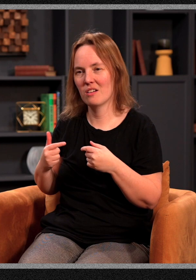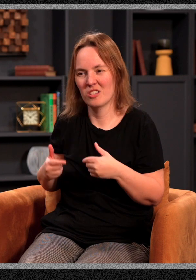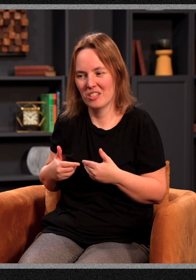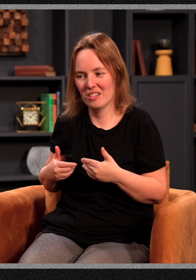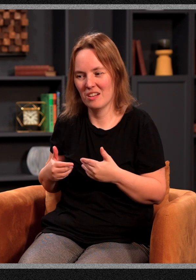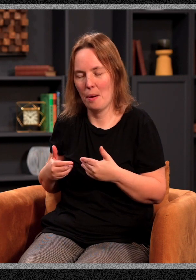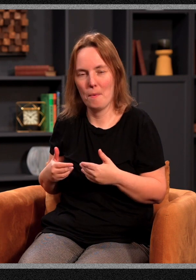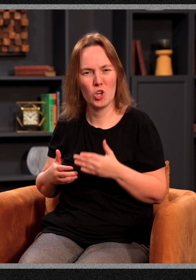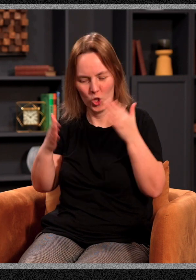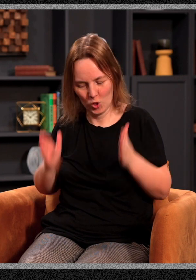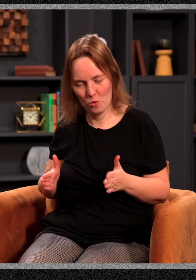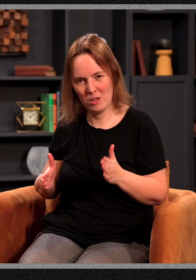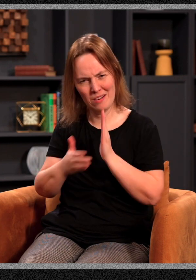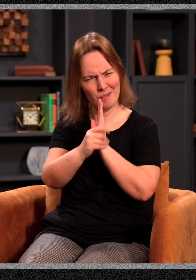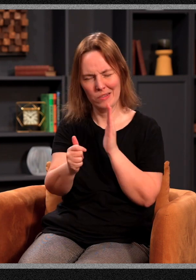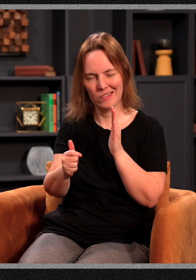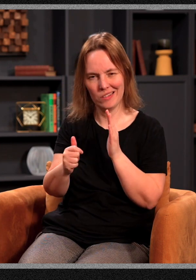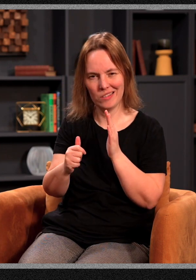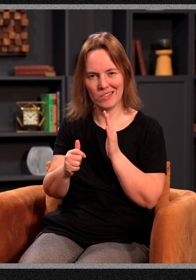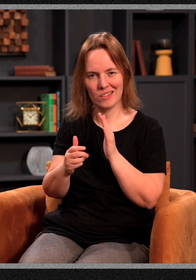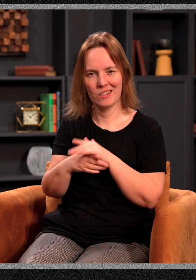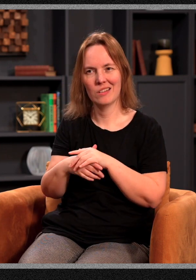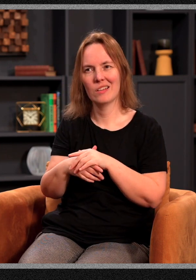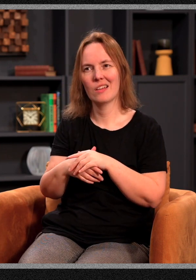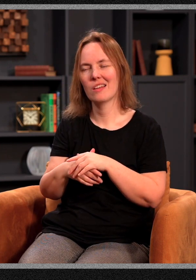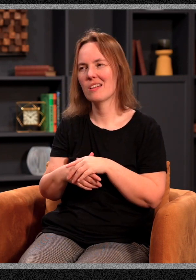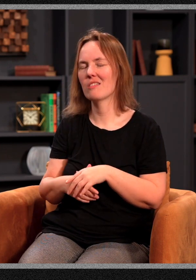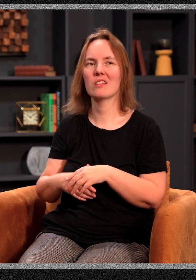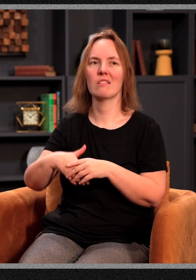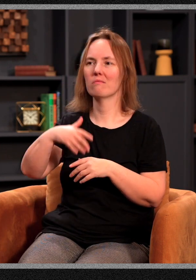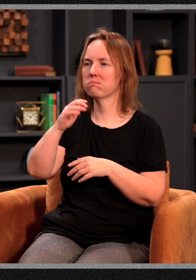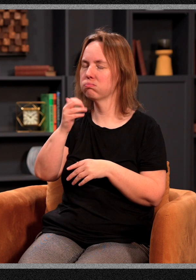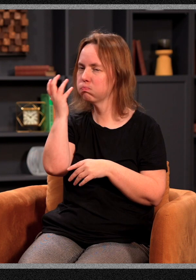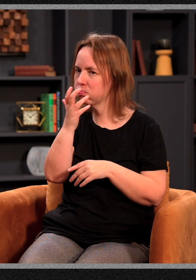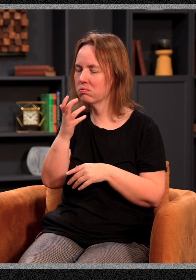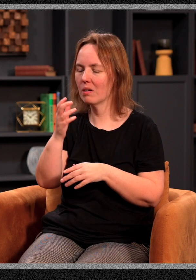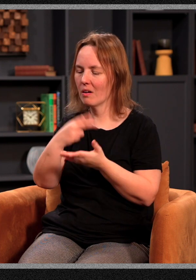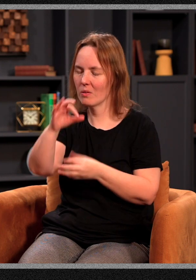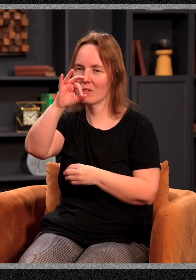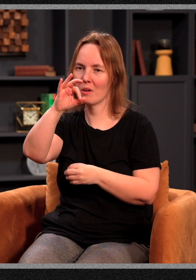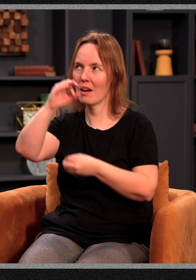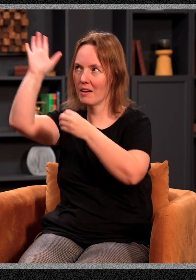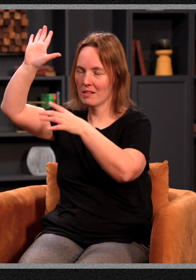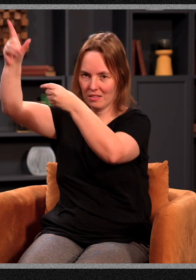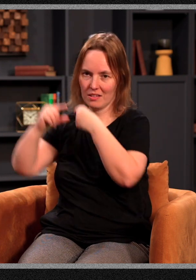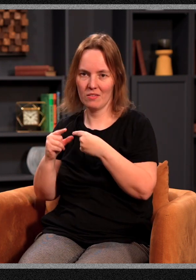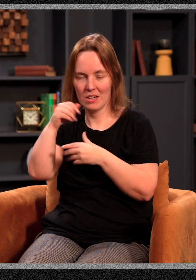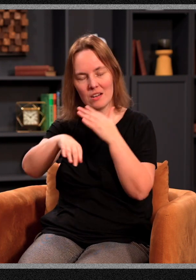abilities. That's not what it is. There is a dynamic of the Holy Spirit and His gifting in you